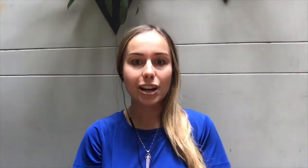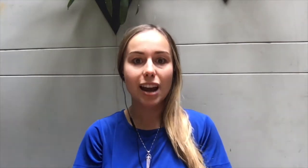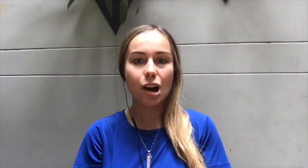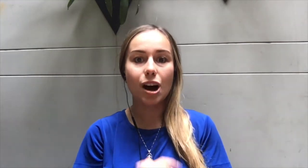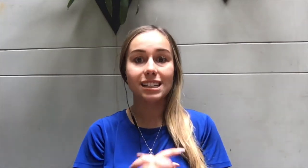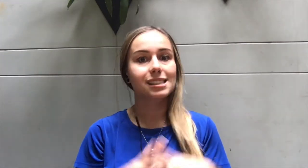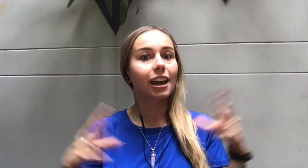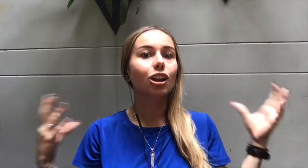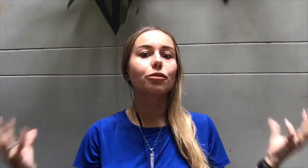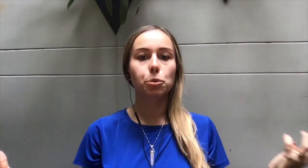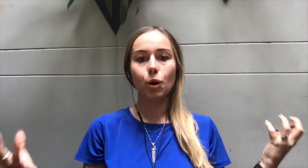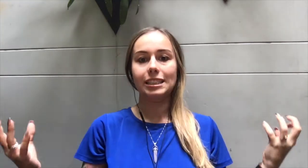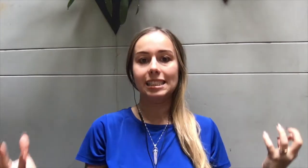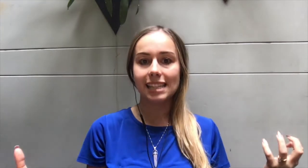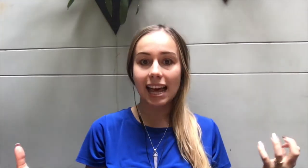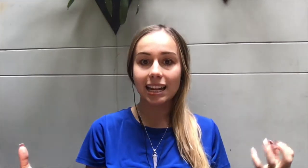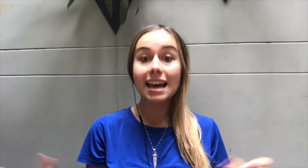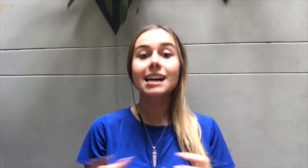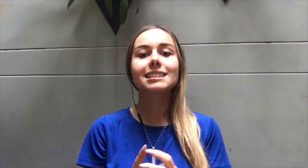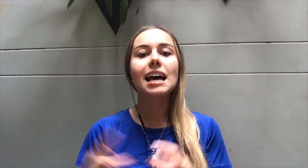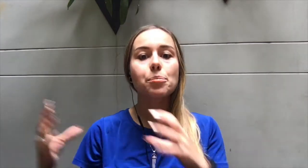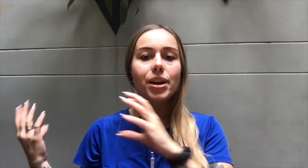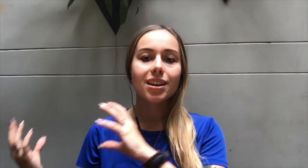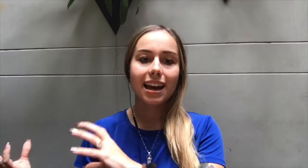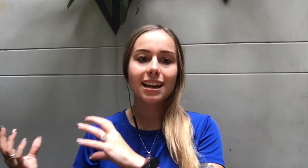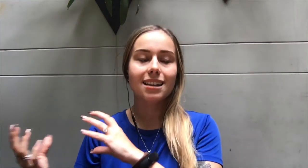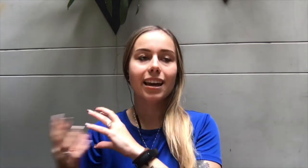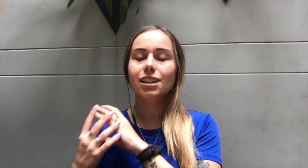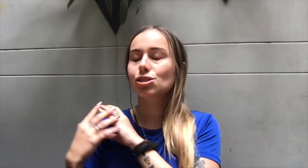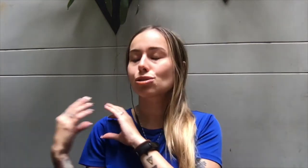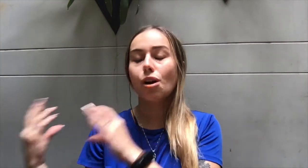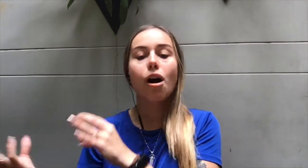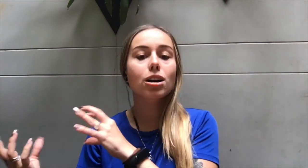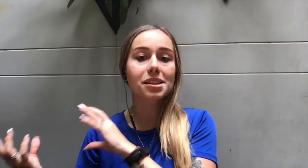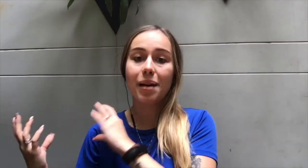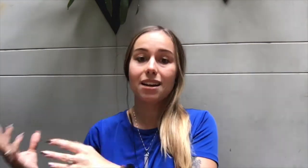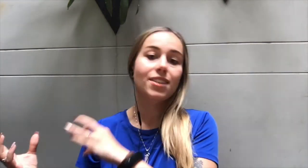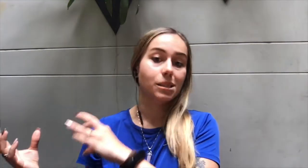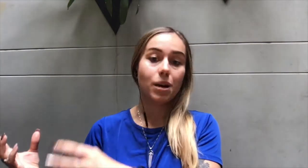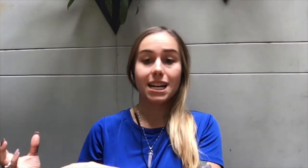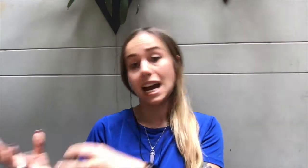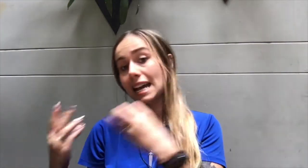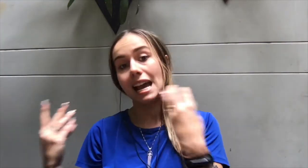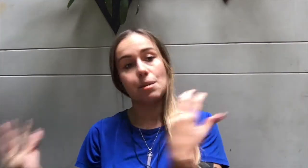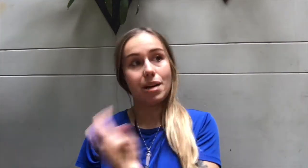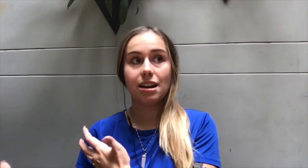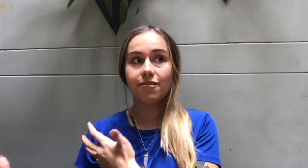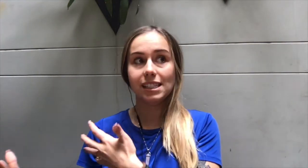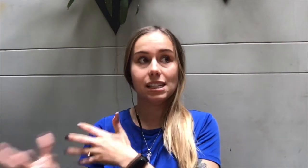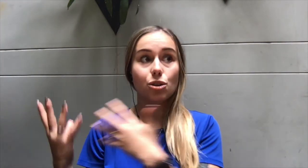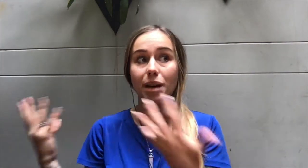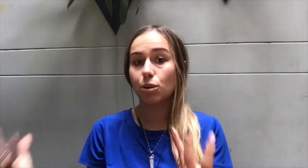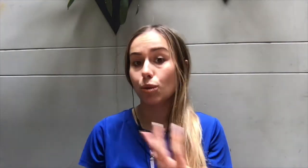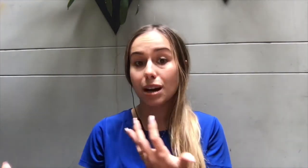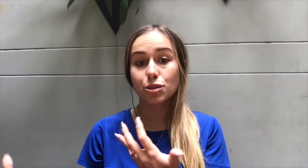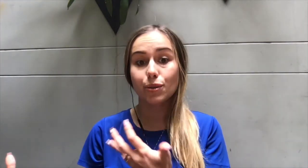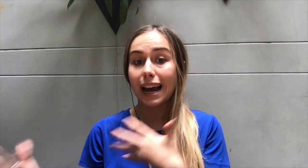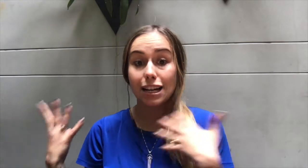now on a scale of 1 to 10. 10 being, again, like it's so hard to manifest money. I can't manifest it no matter what I'm doing. I just,